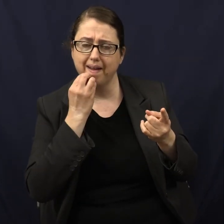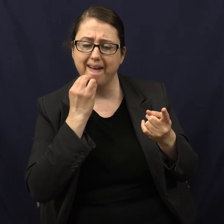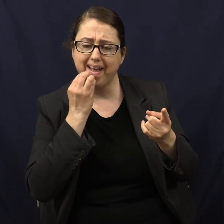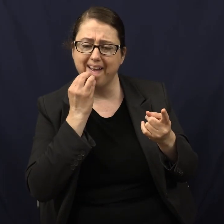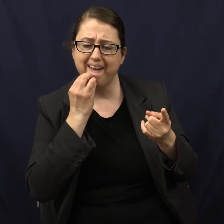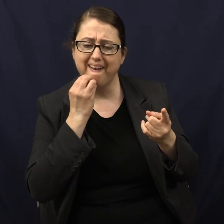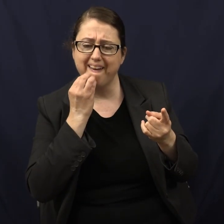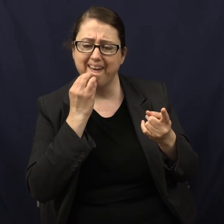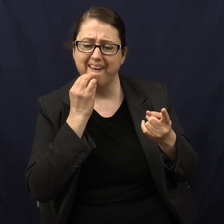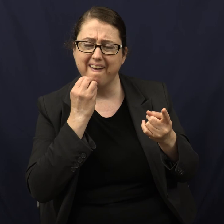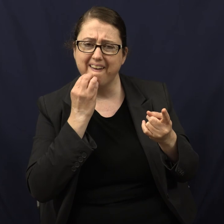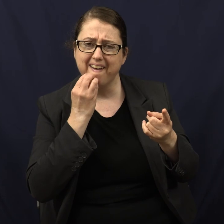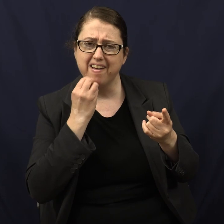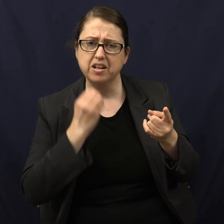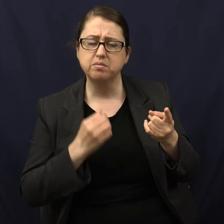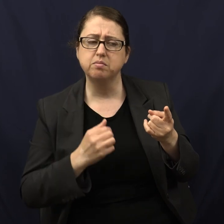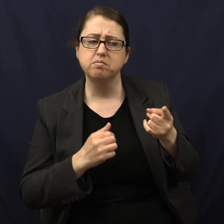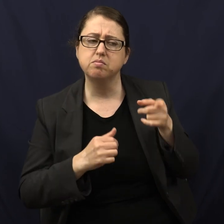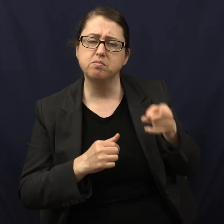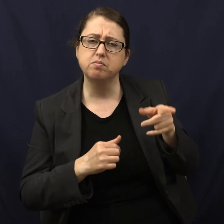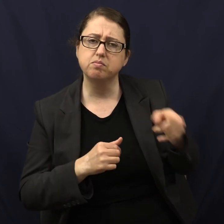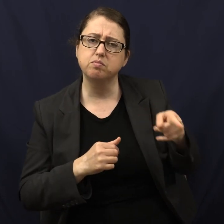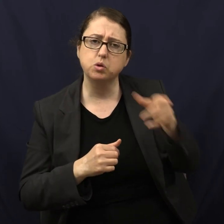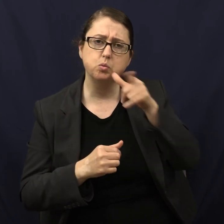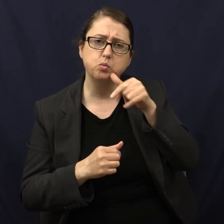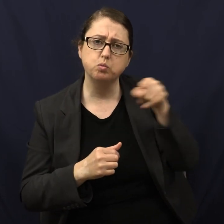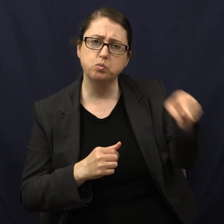Who is this question addressed to?